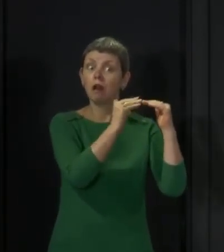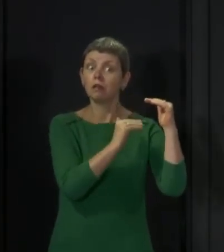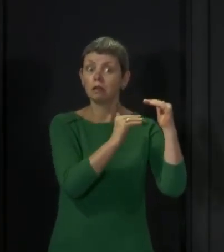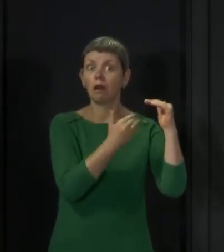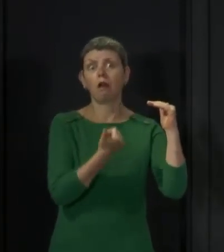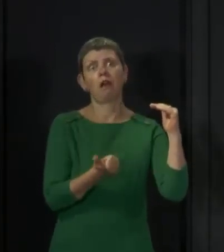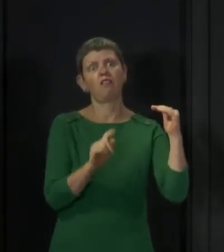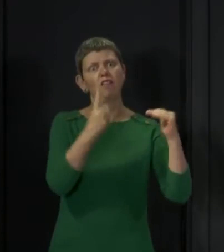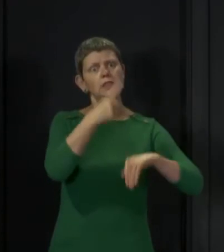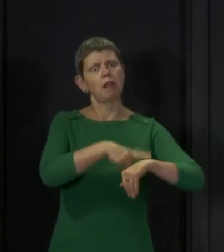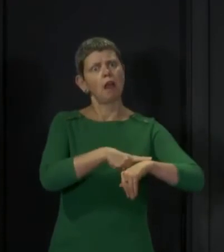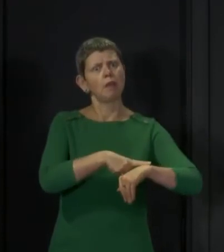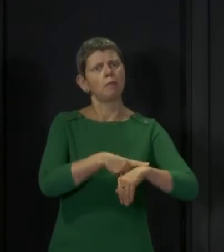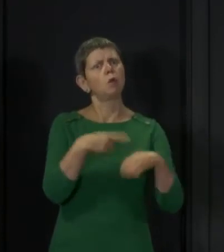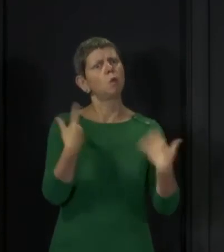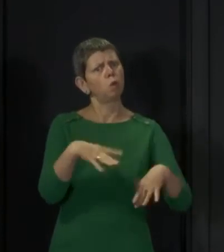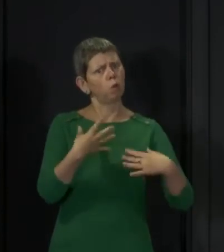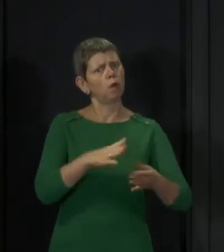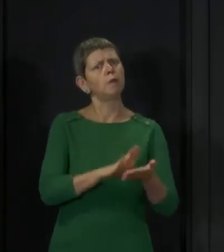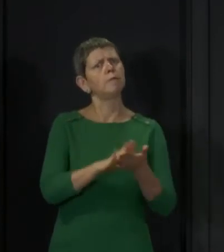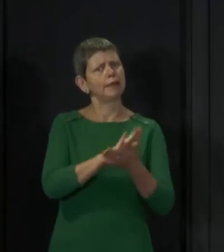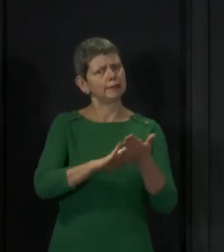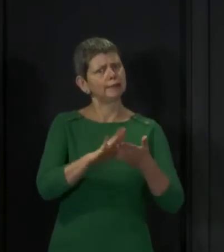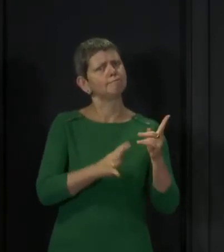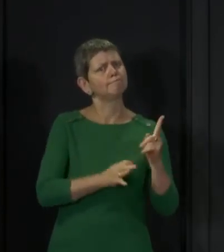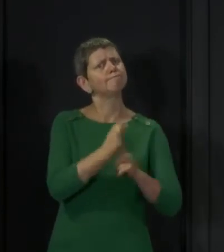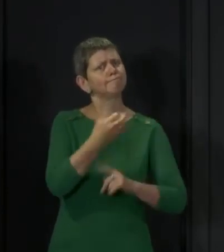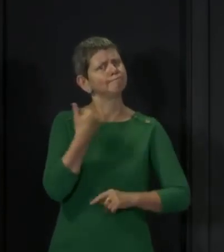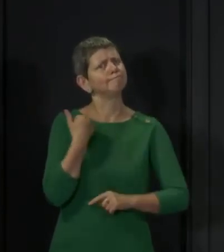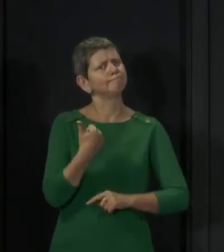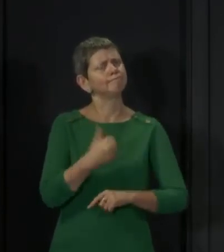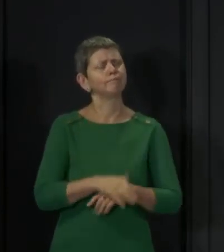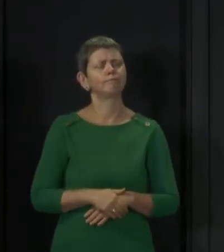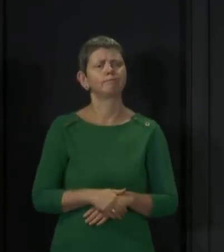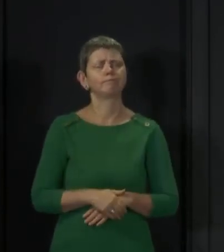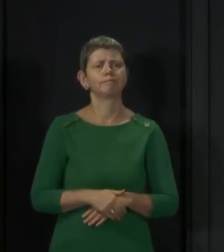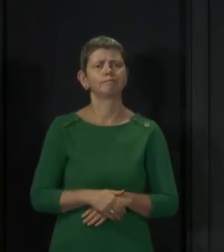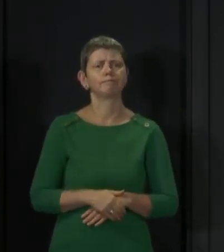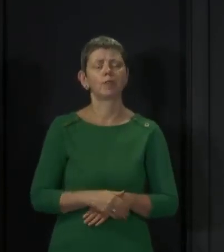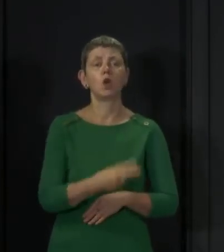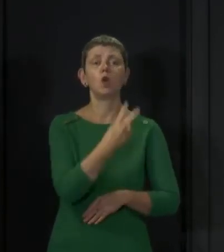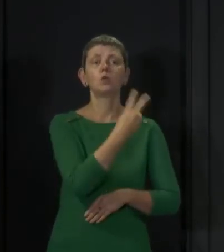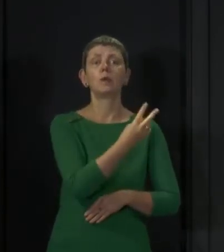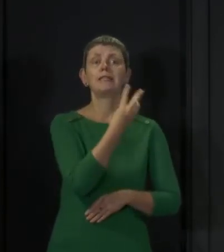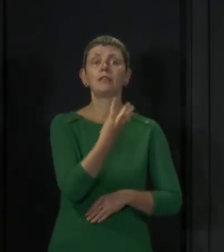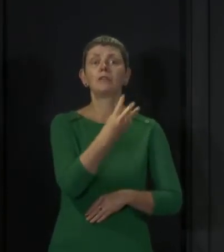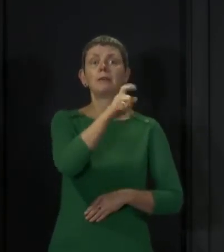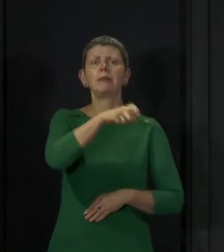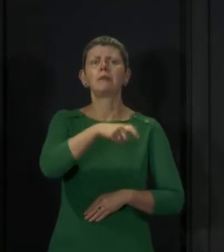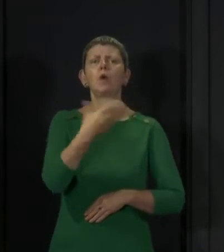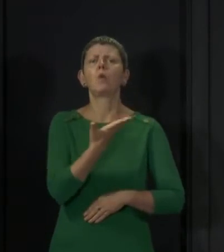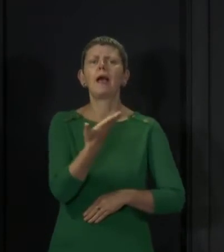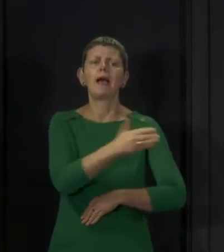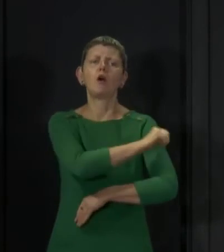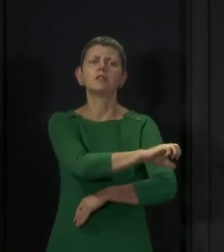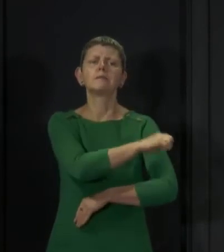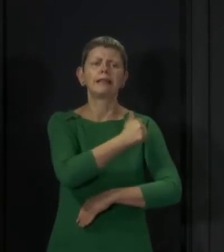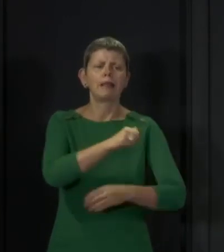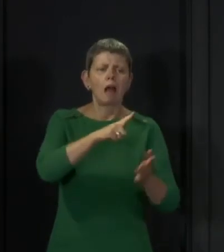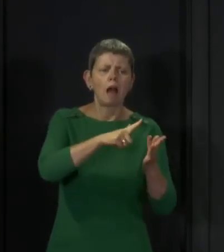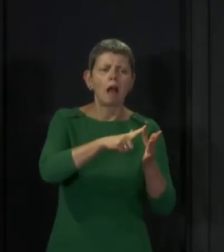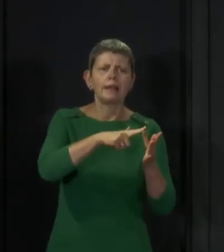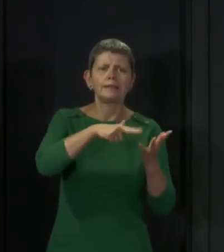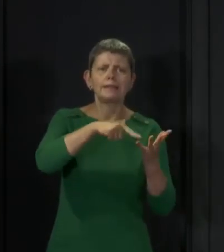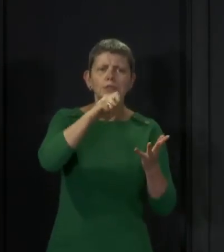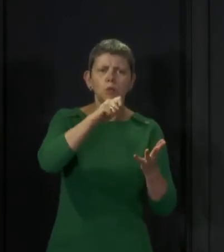indication of the progress that we are making. A total of 23 people last night were in intensive care with confirmed or suspected